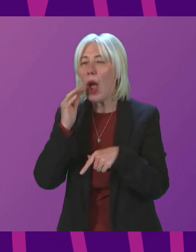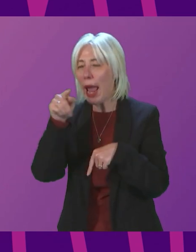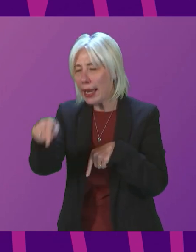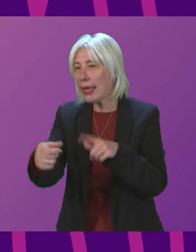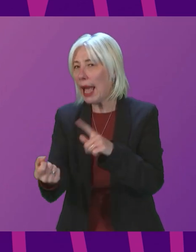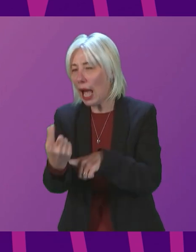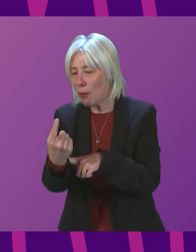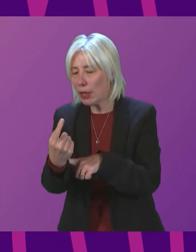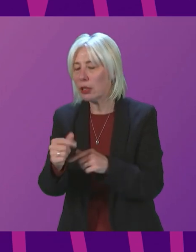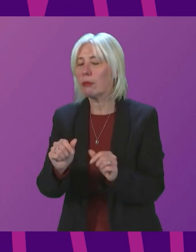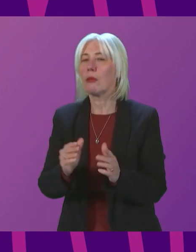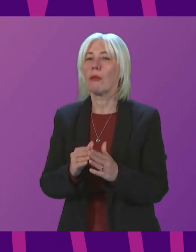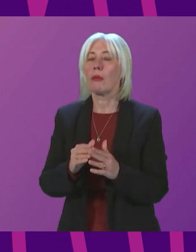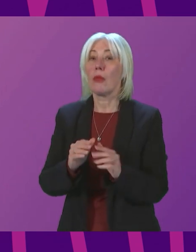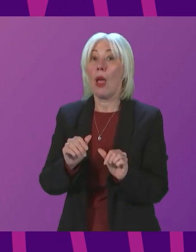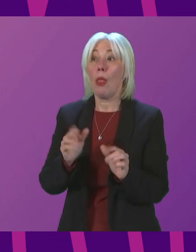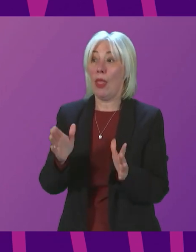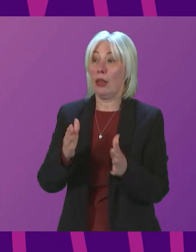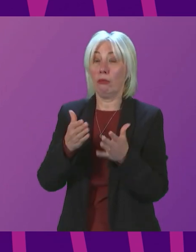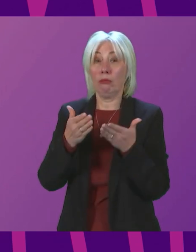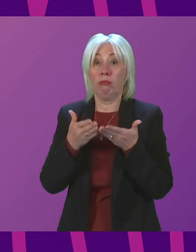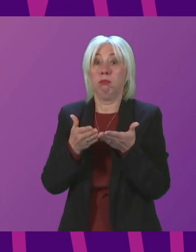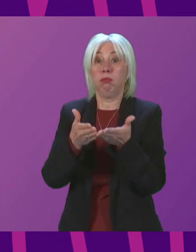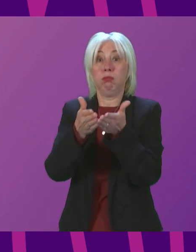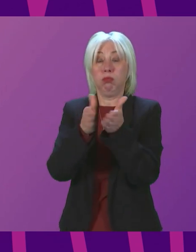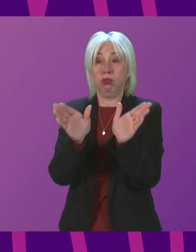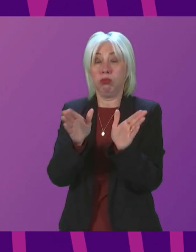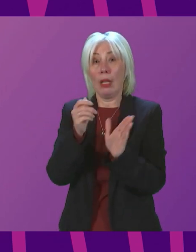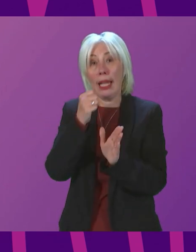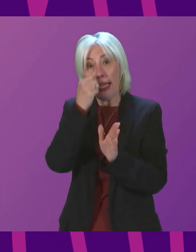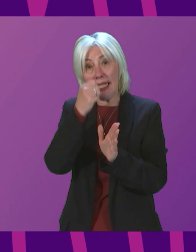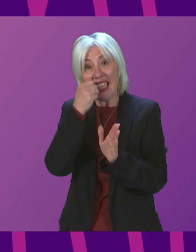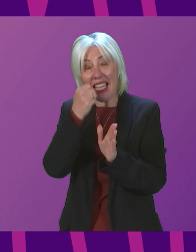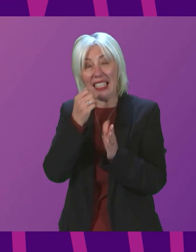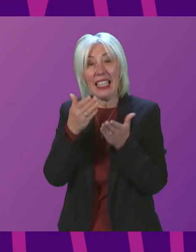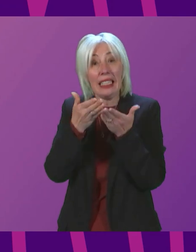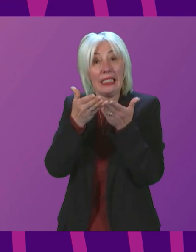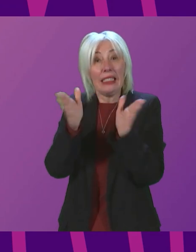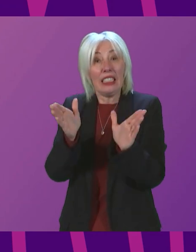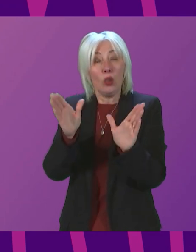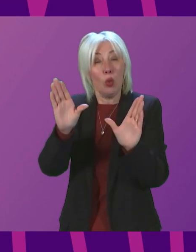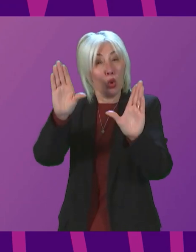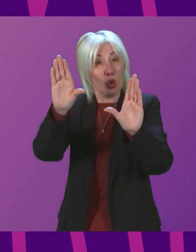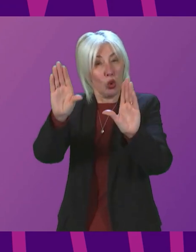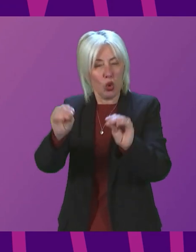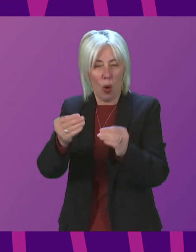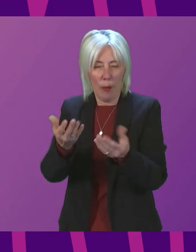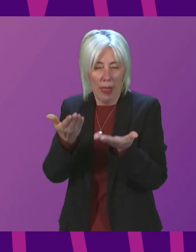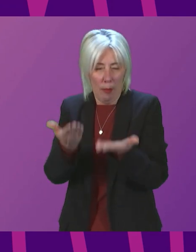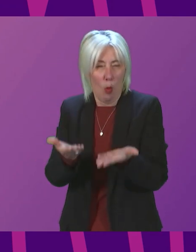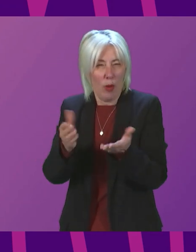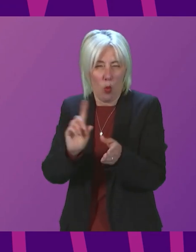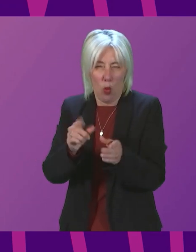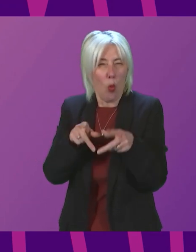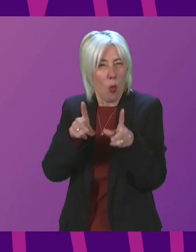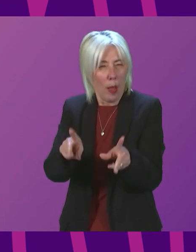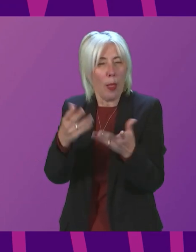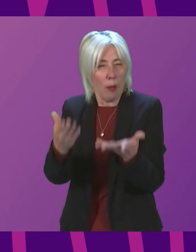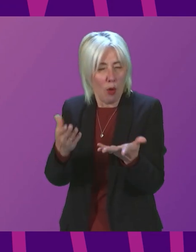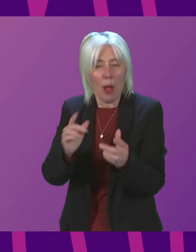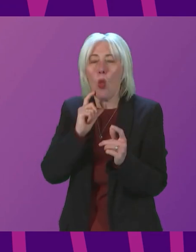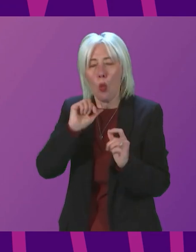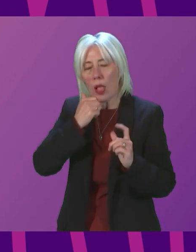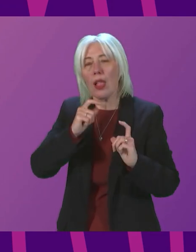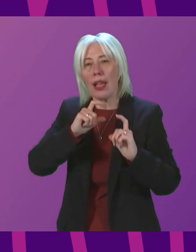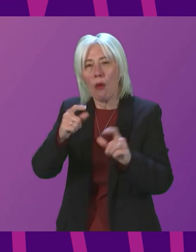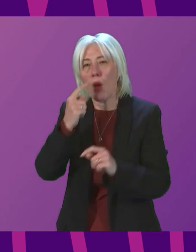We will also, after the population-wide testing programme ceases in its current form, testing will be used to